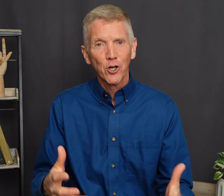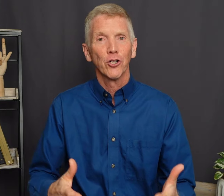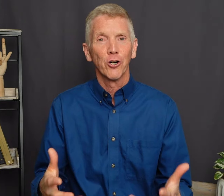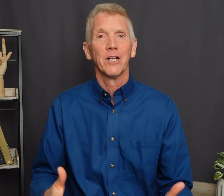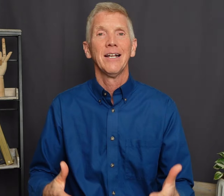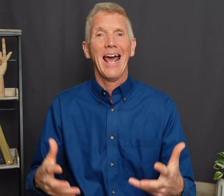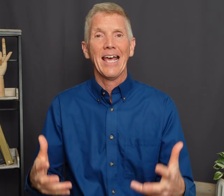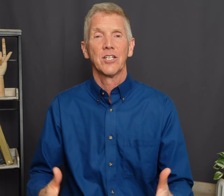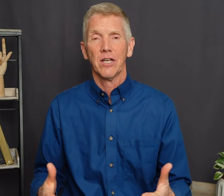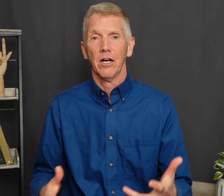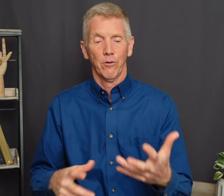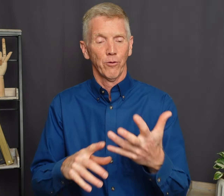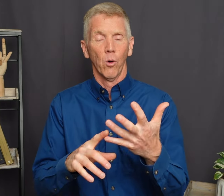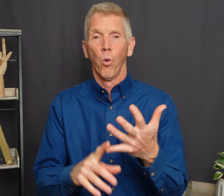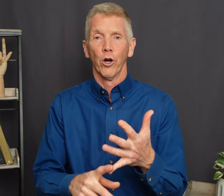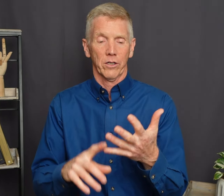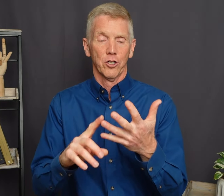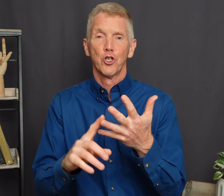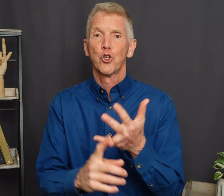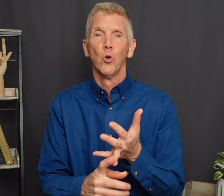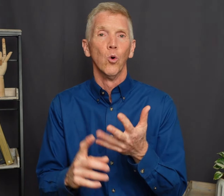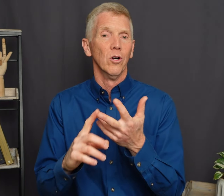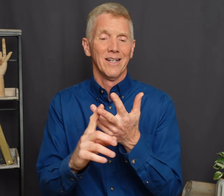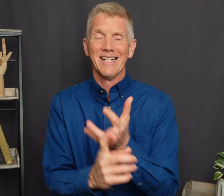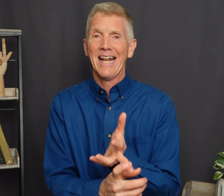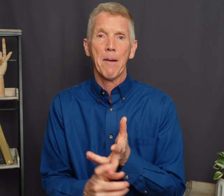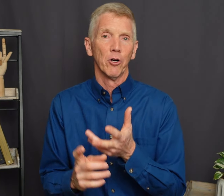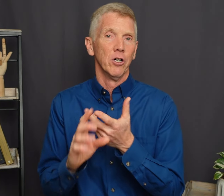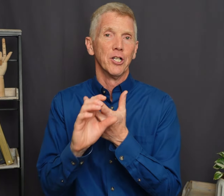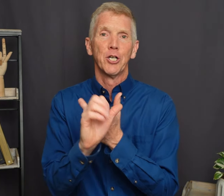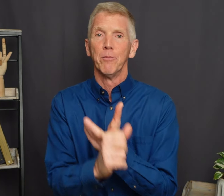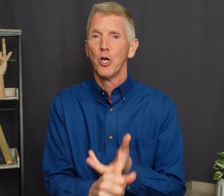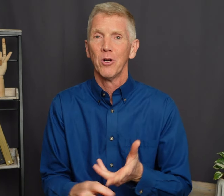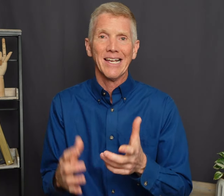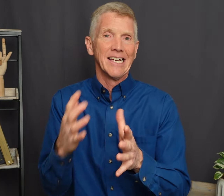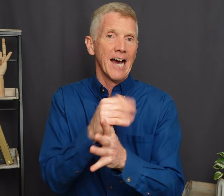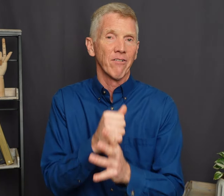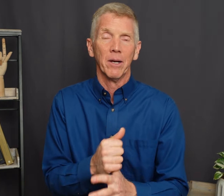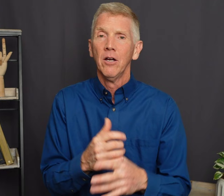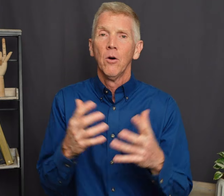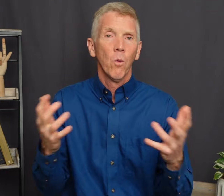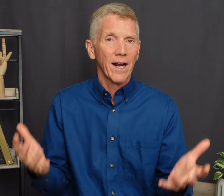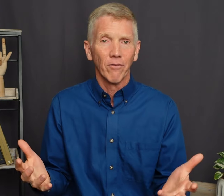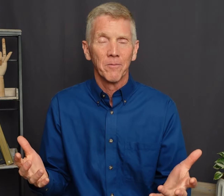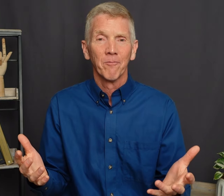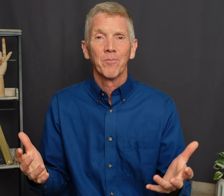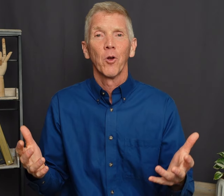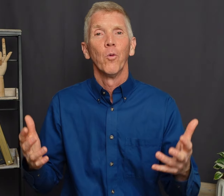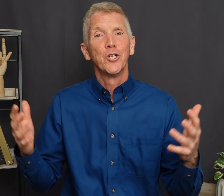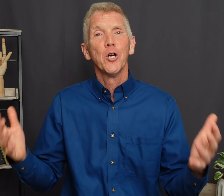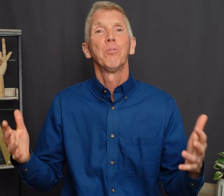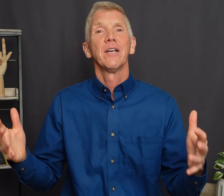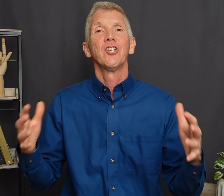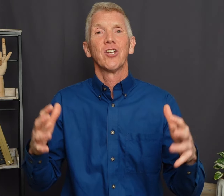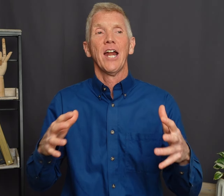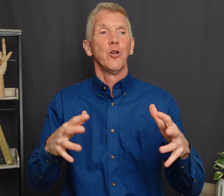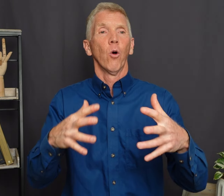you're learning ASL For work School Neighborhood Community Government Whatever Would you please send Your